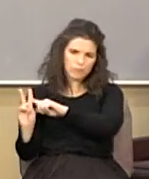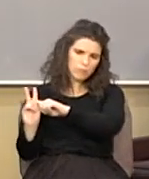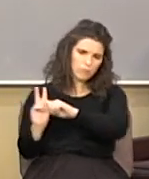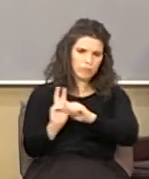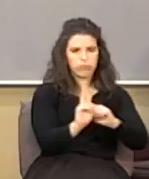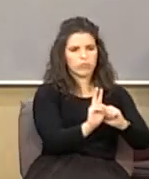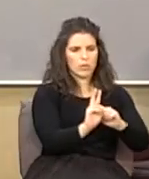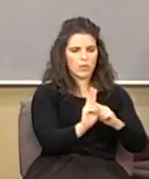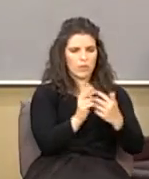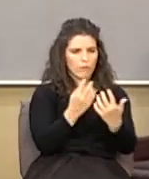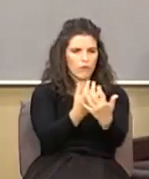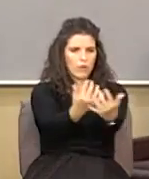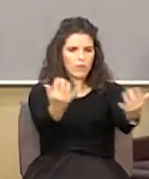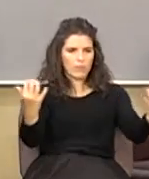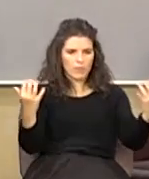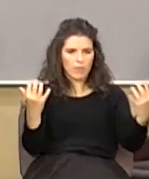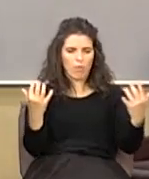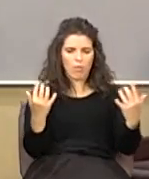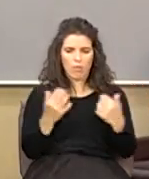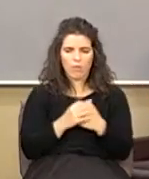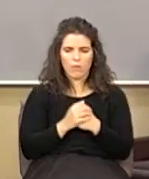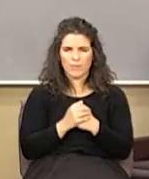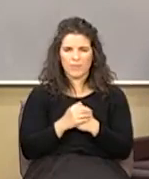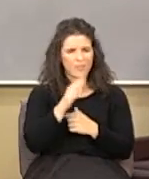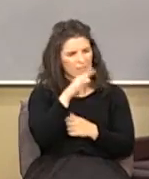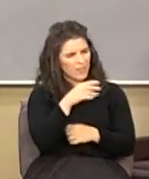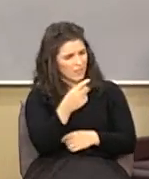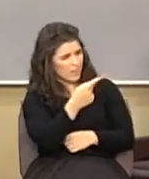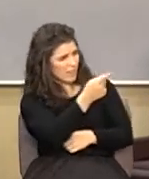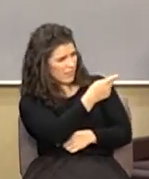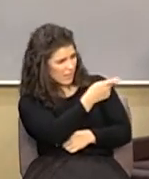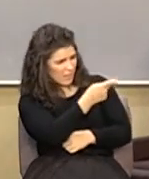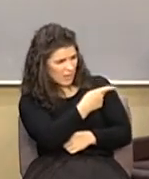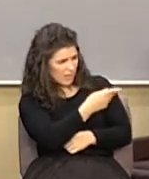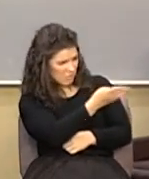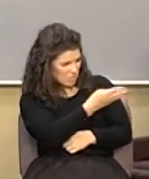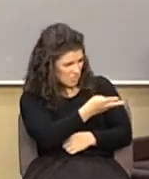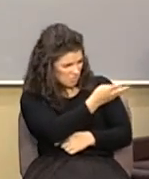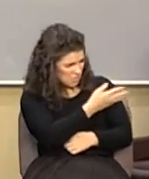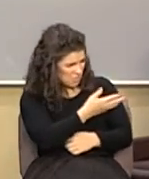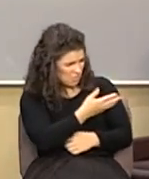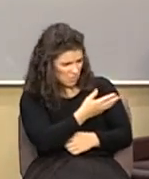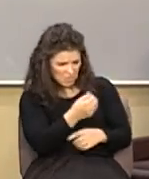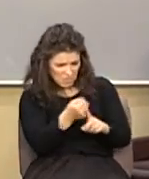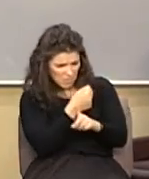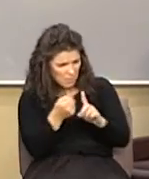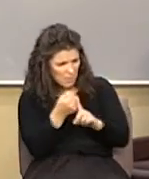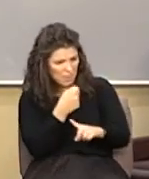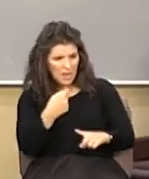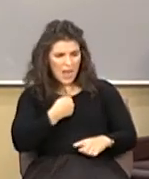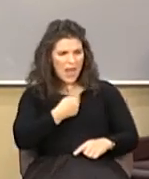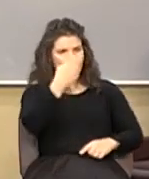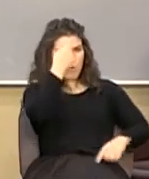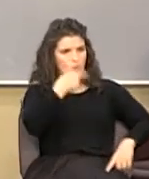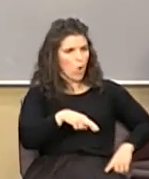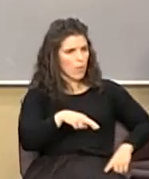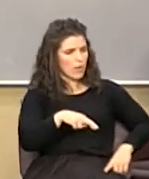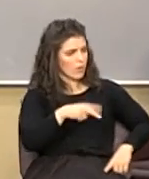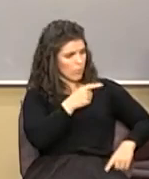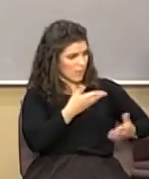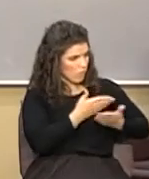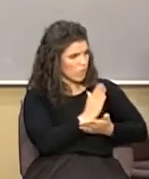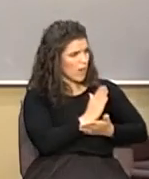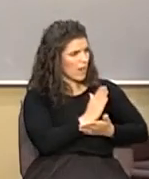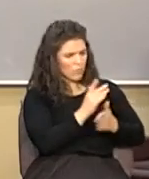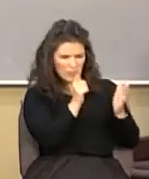I said whoa he says hey they beat us I'm a Roman they had no right to do that what they did was